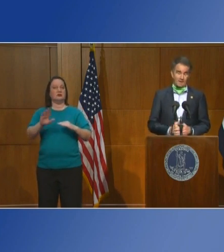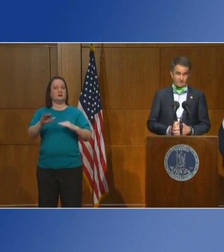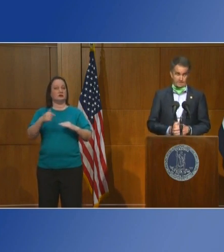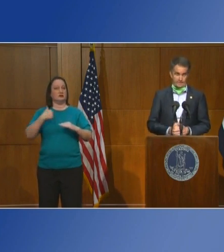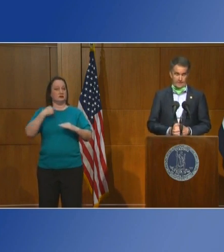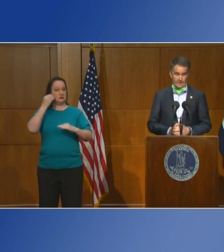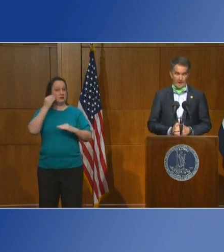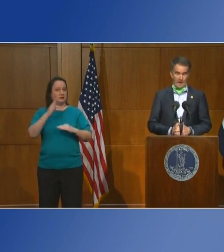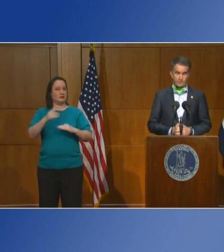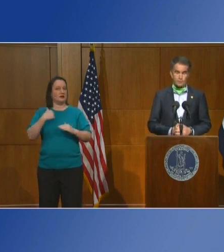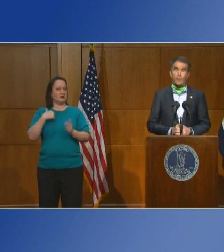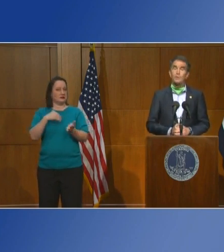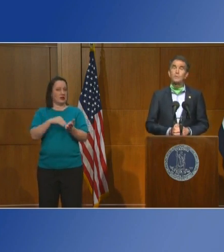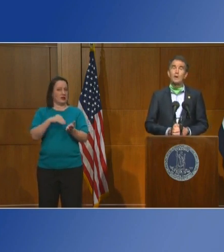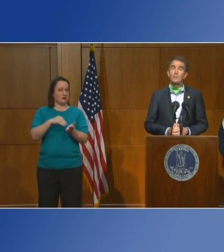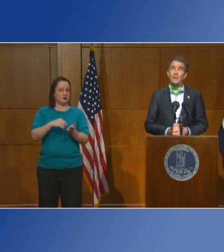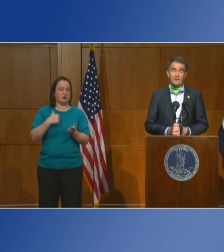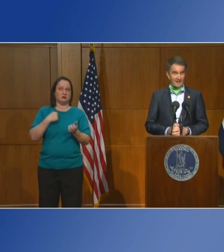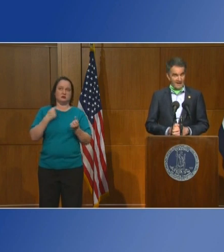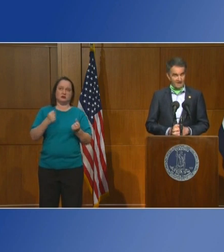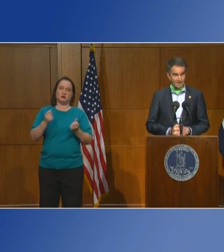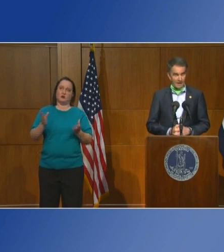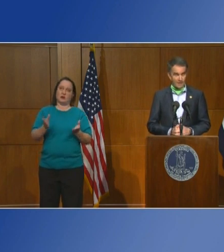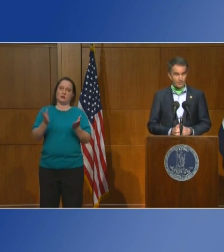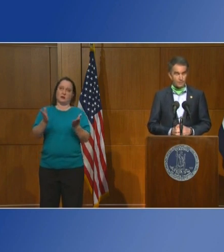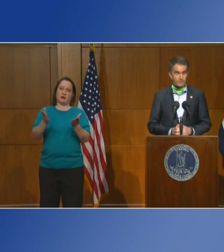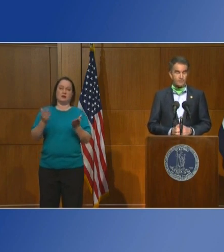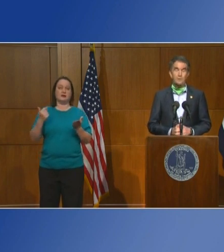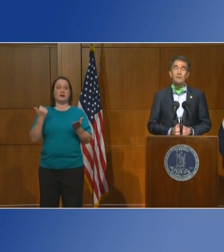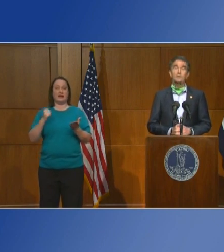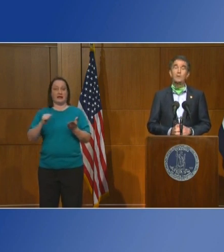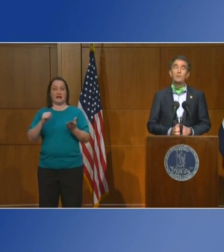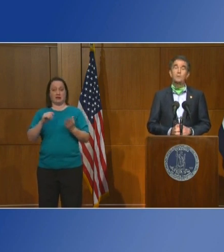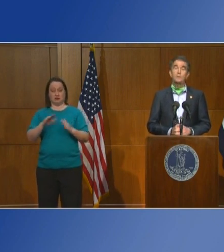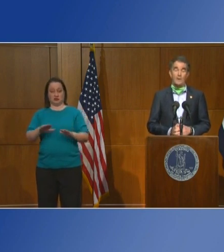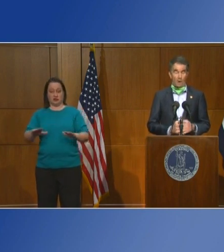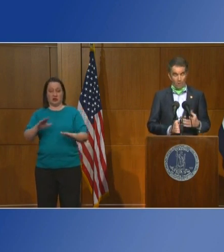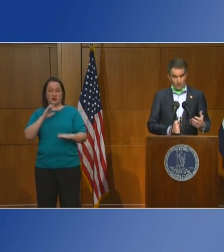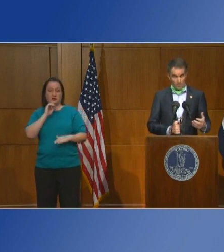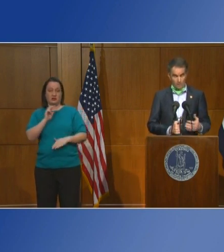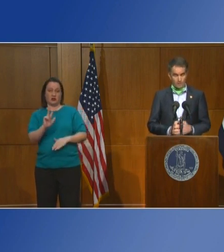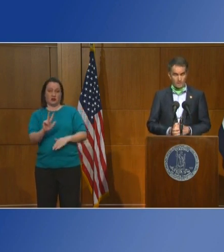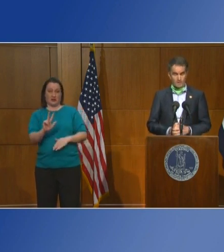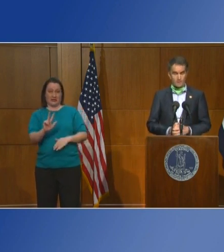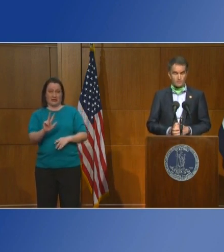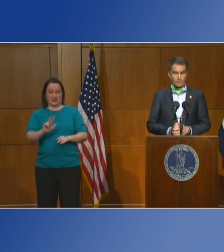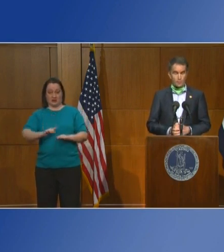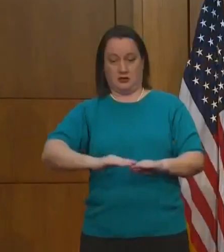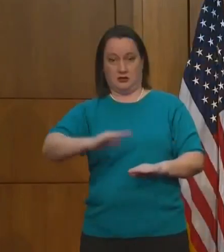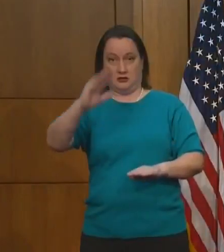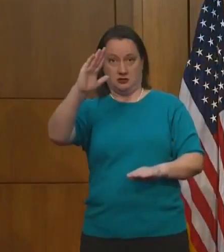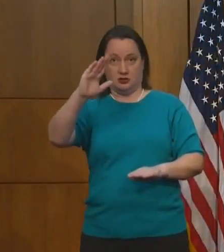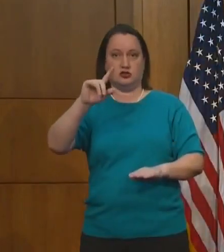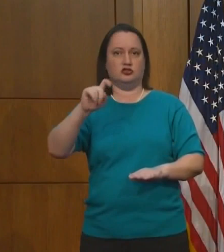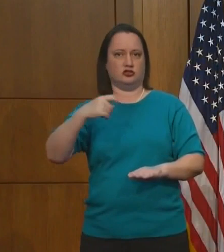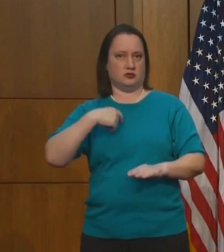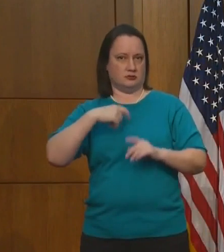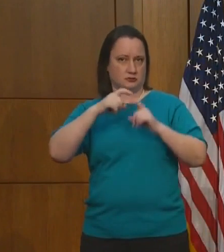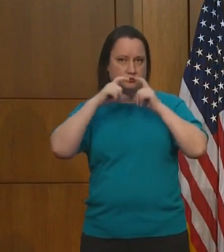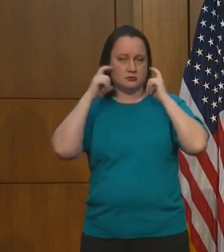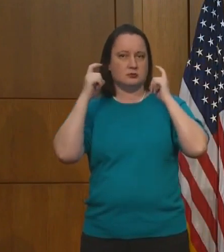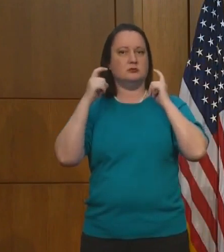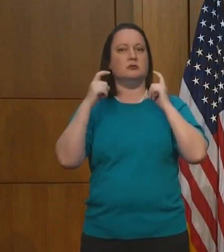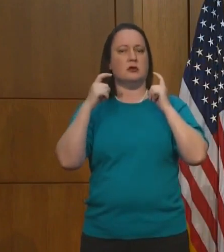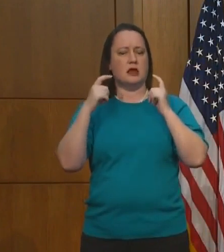a doctor. I strongly recommend any child who is three years old or older should wear a face covering